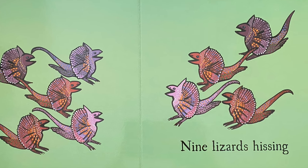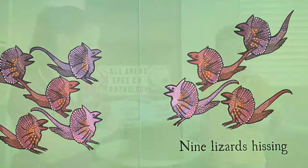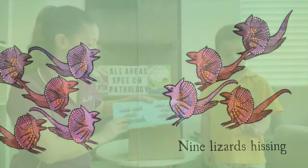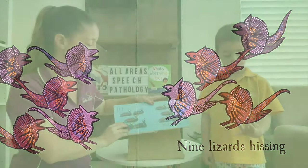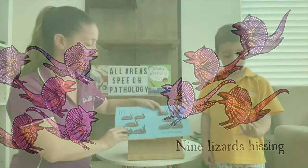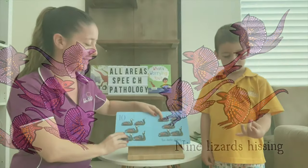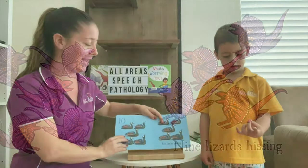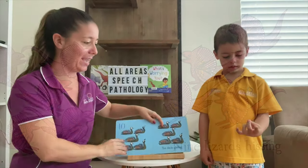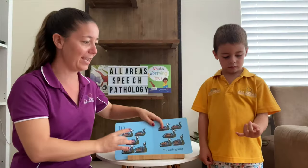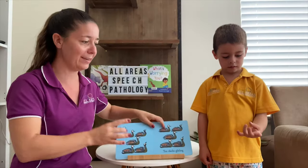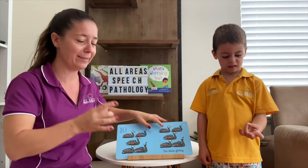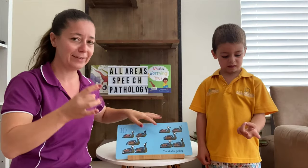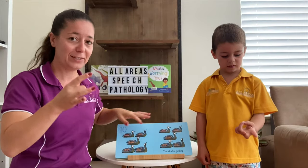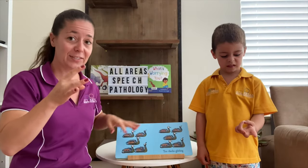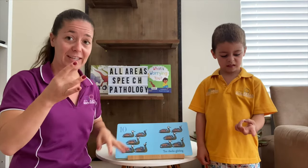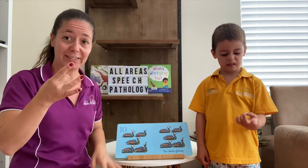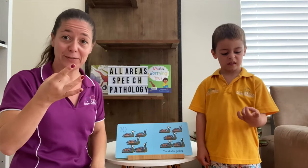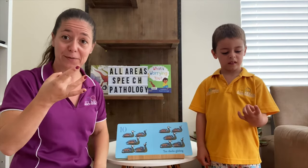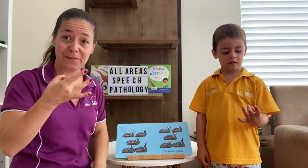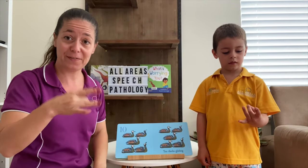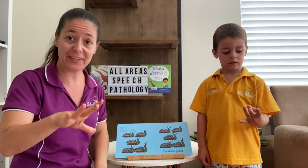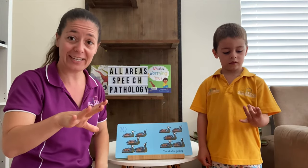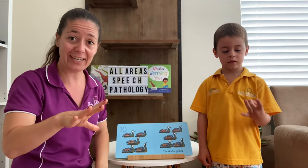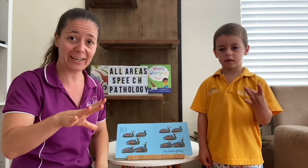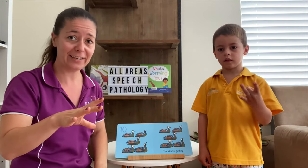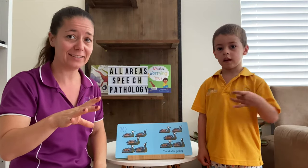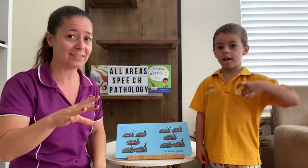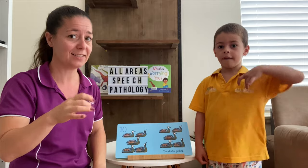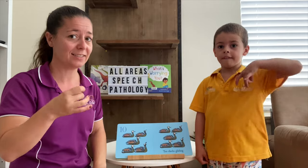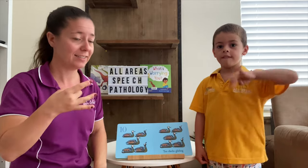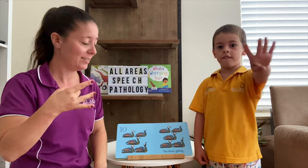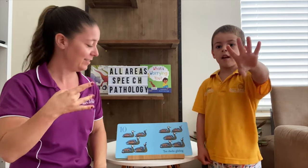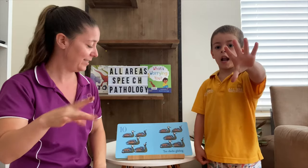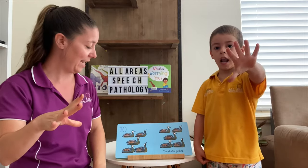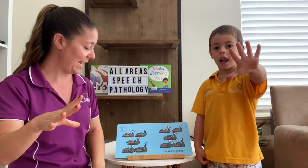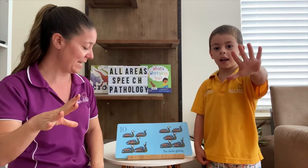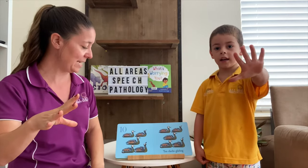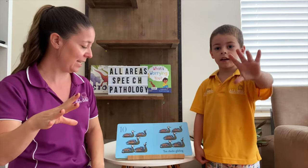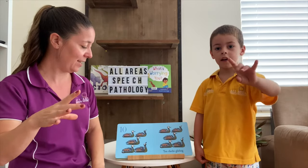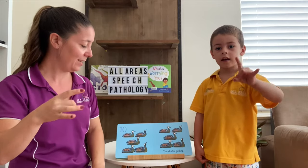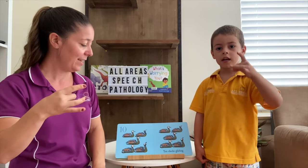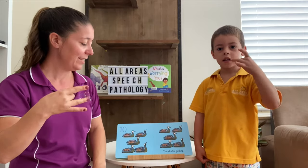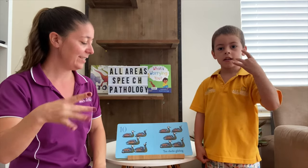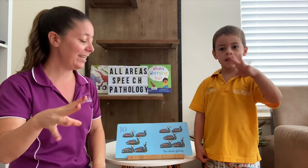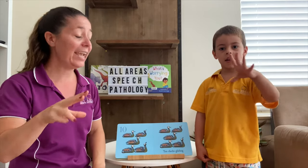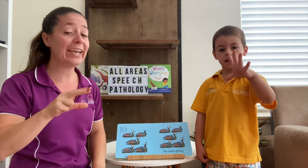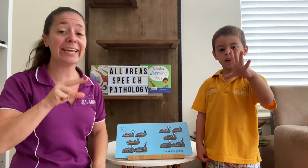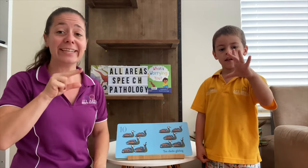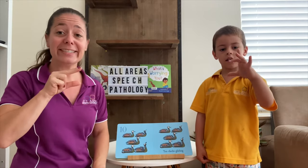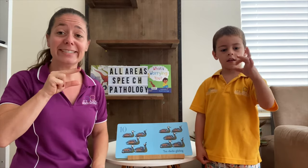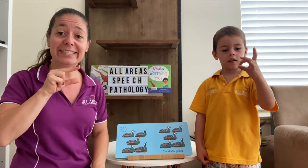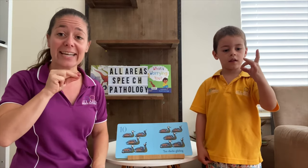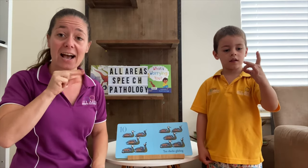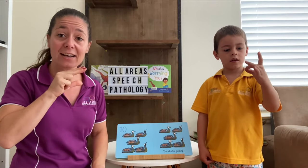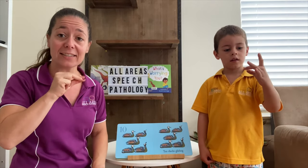Number ten. So that's your flicking hand. Ten. Ten ducks